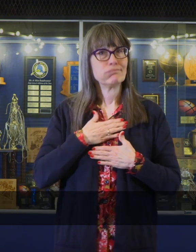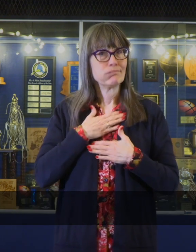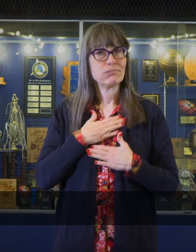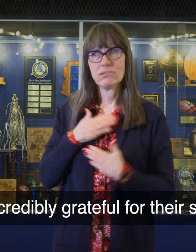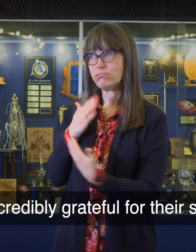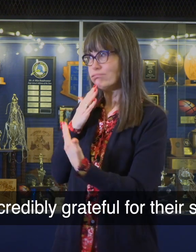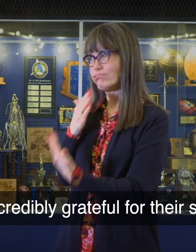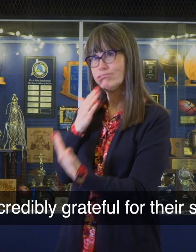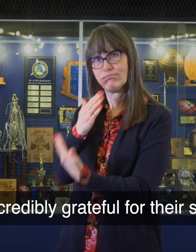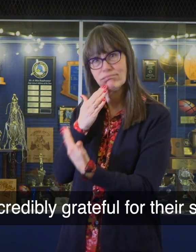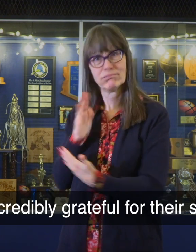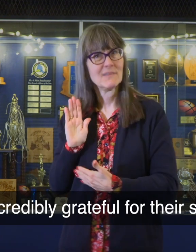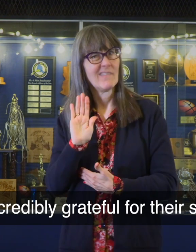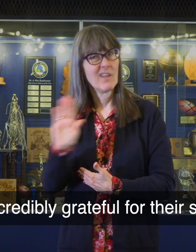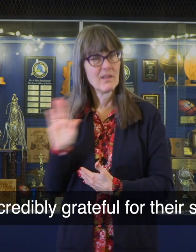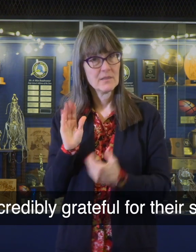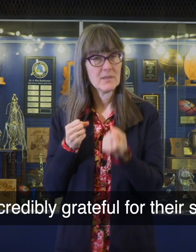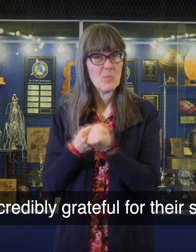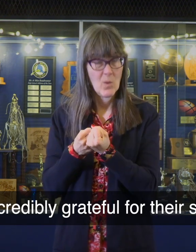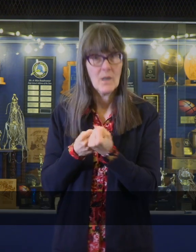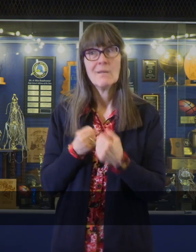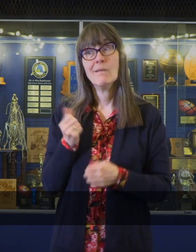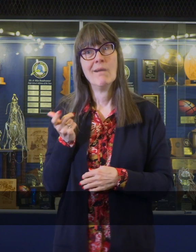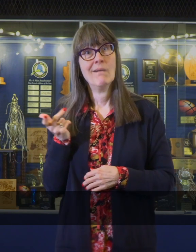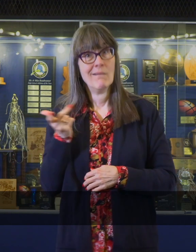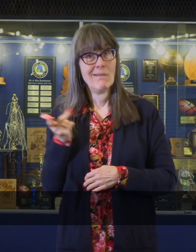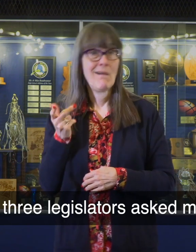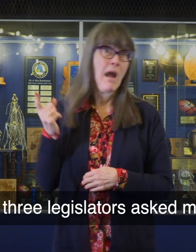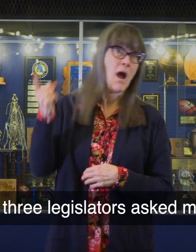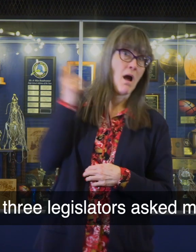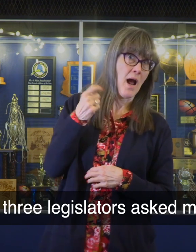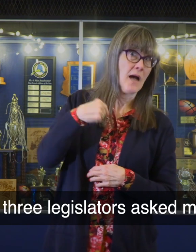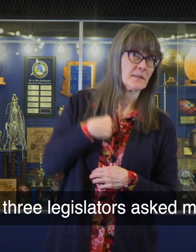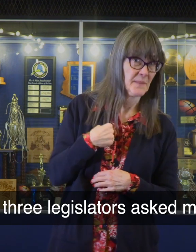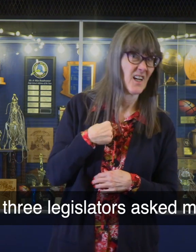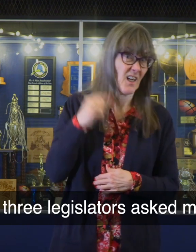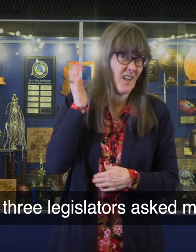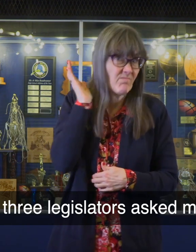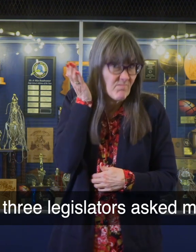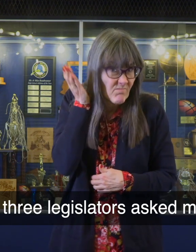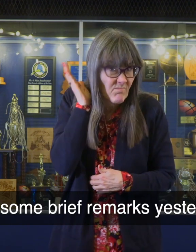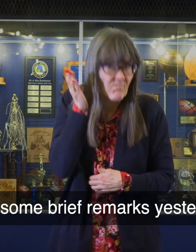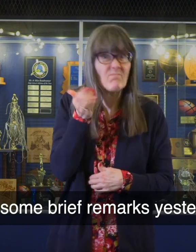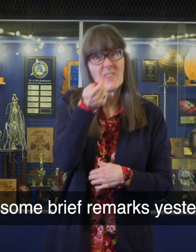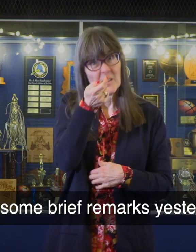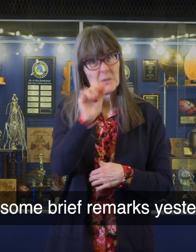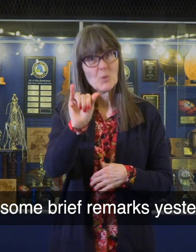We are incredibly grateful for their support. The three legislators asked me to give some brief remarks